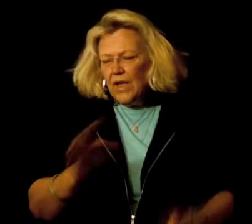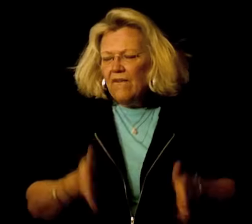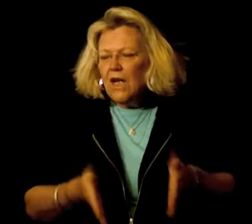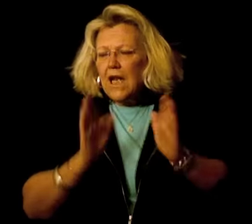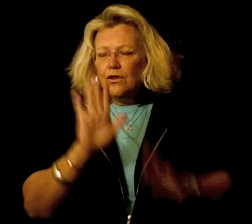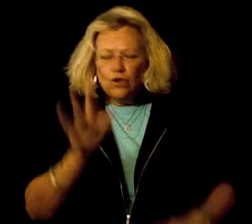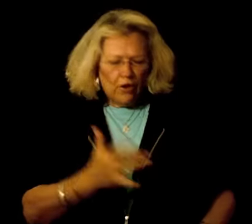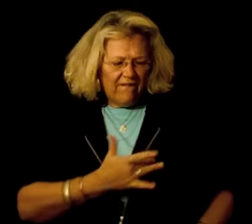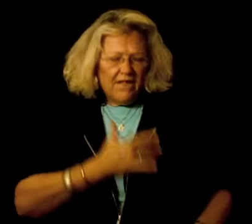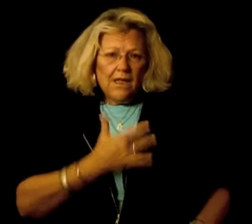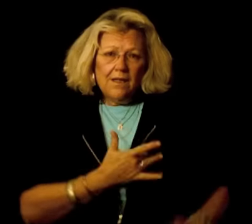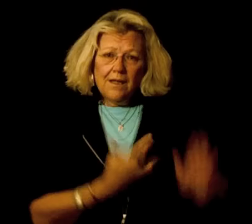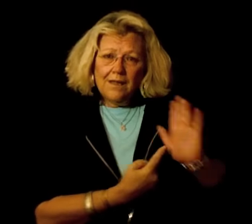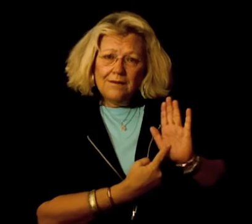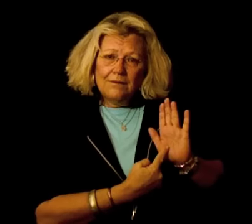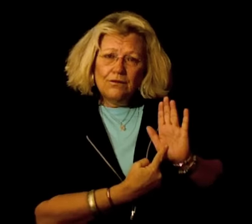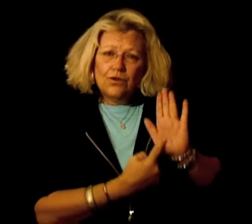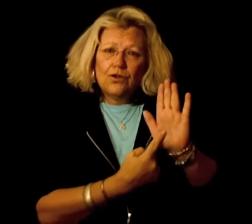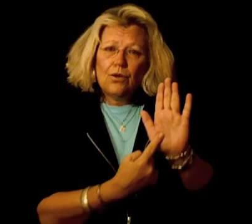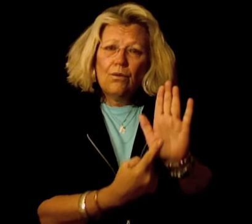never let your feelings show.